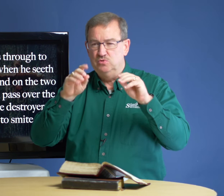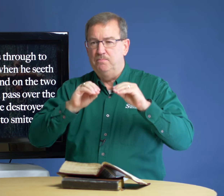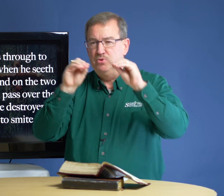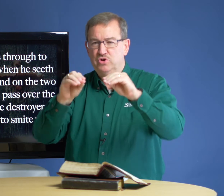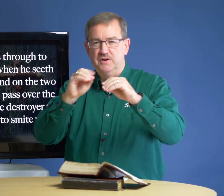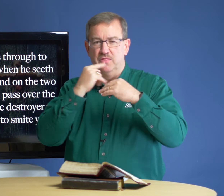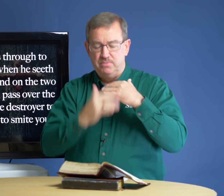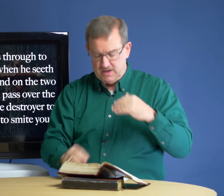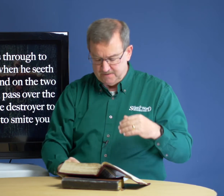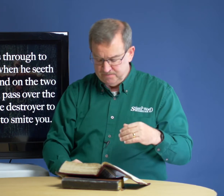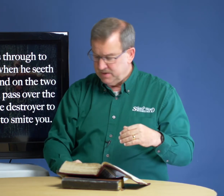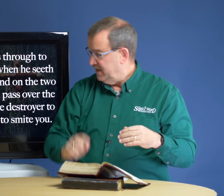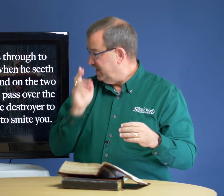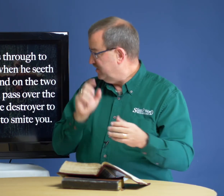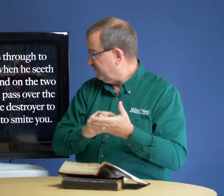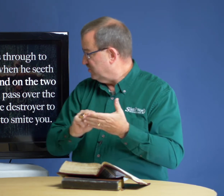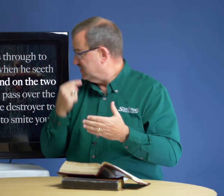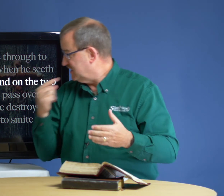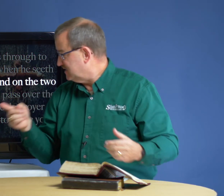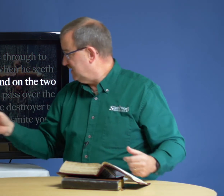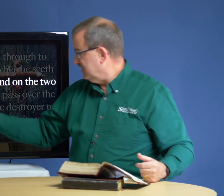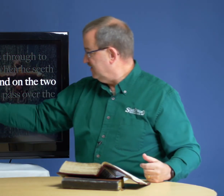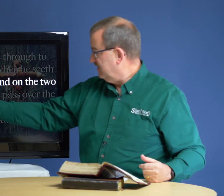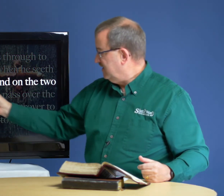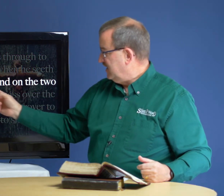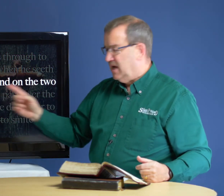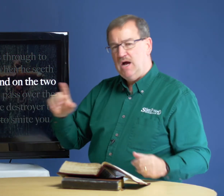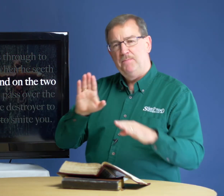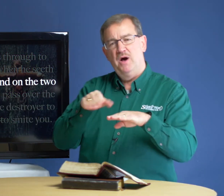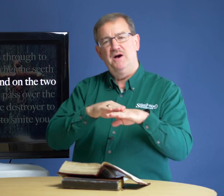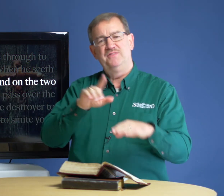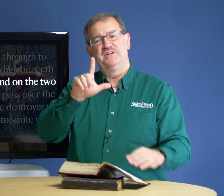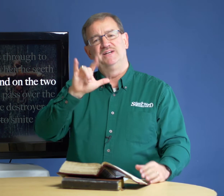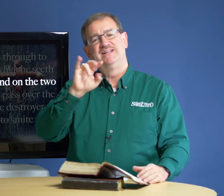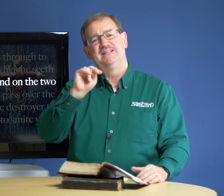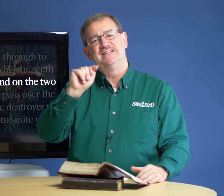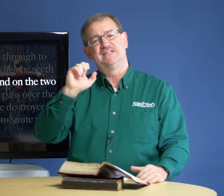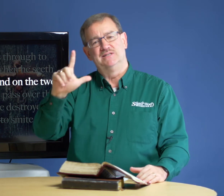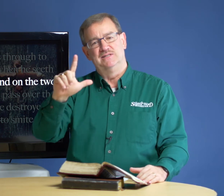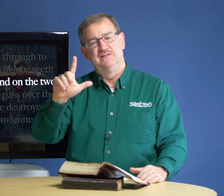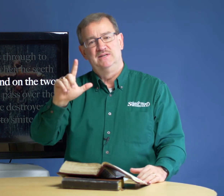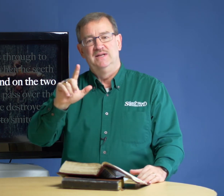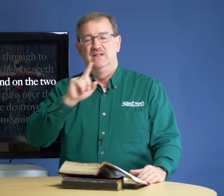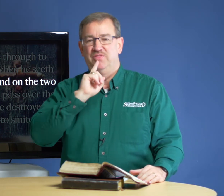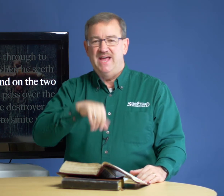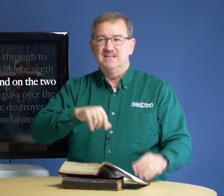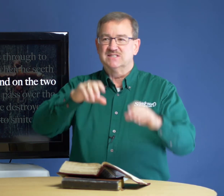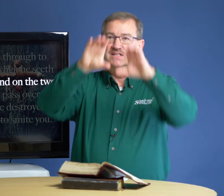put the blood. In this verse, it says here, upon the lintel. That is the